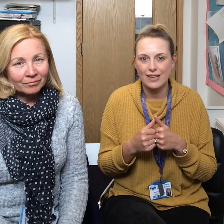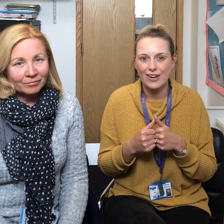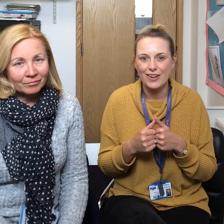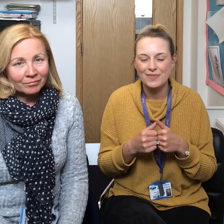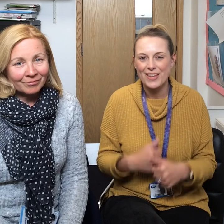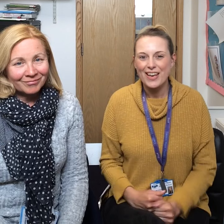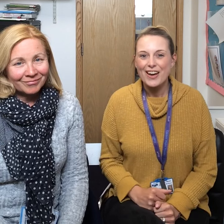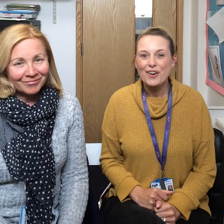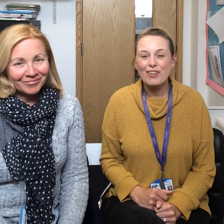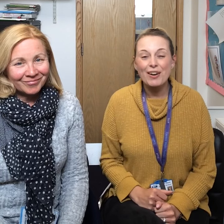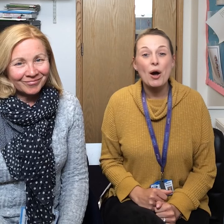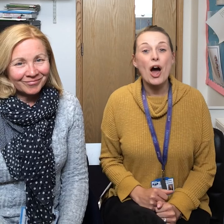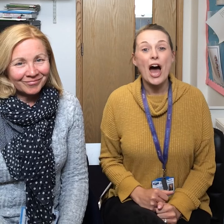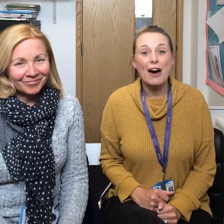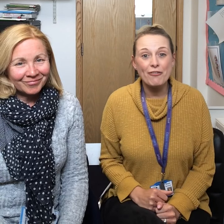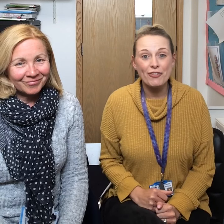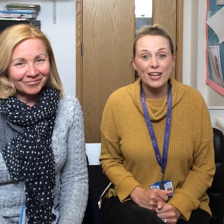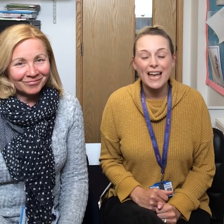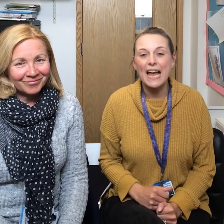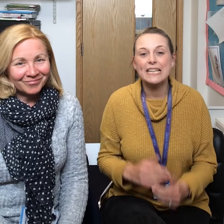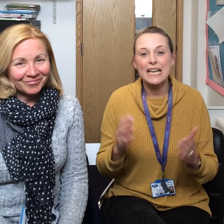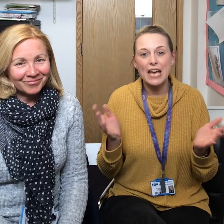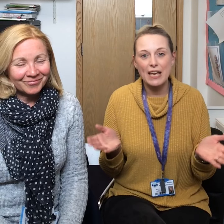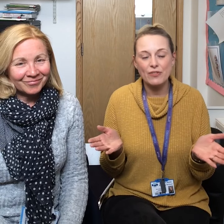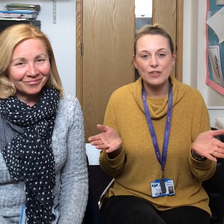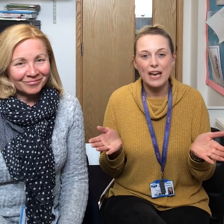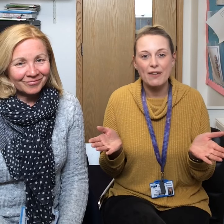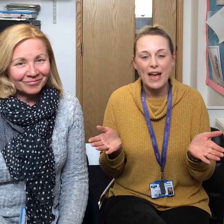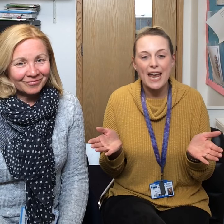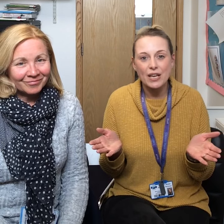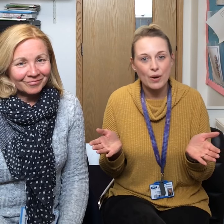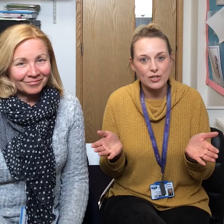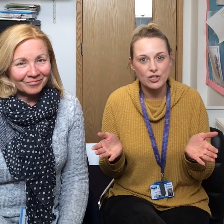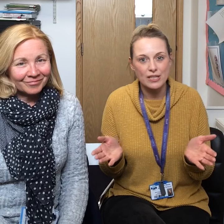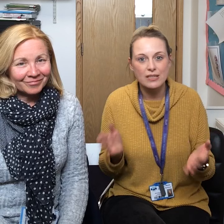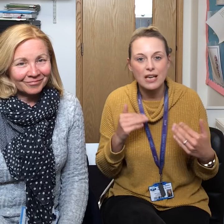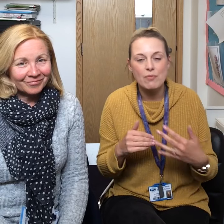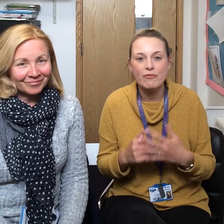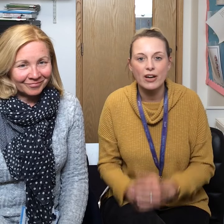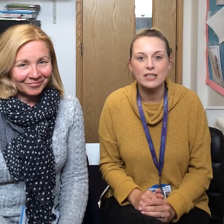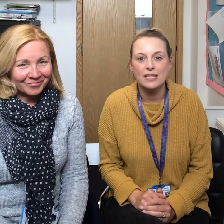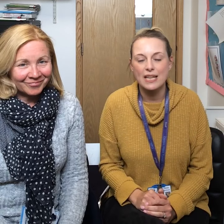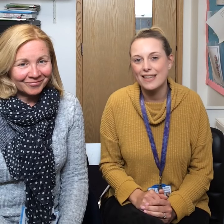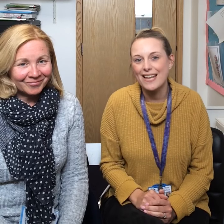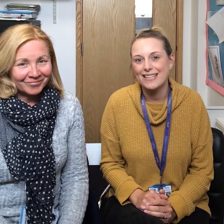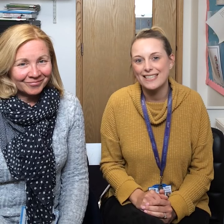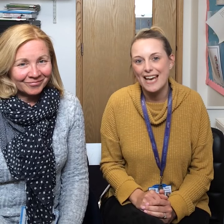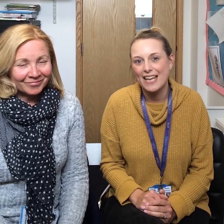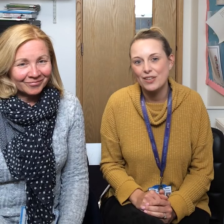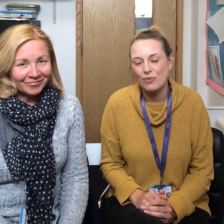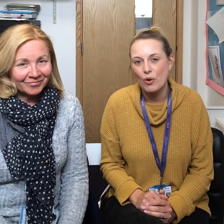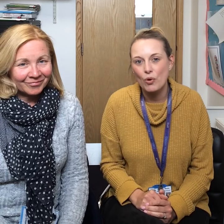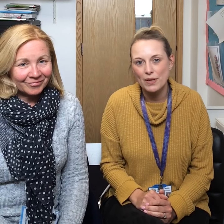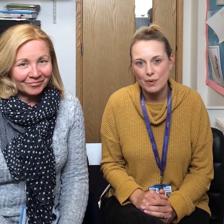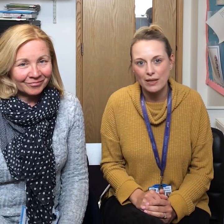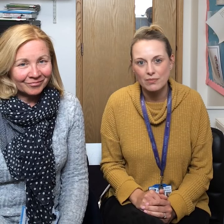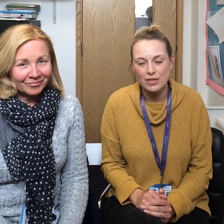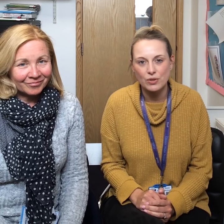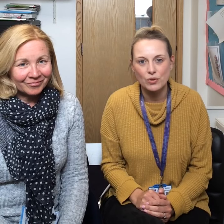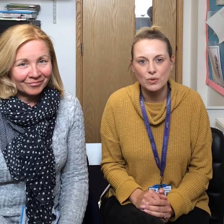are. Right, have fun and if you have any questions, come and find us at the end of the day. You're always welcome to talk